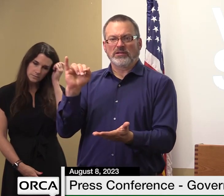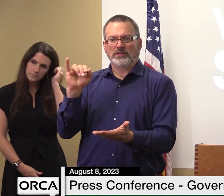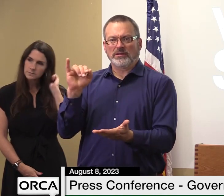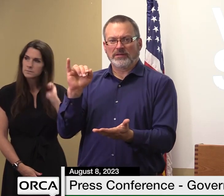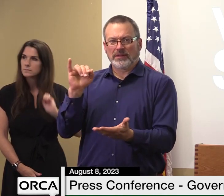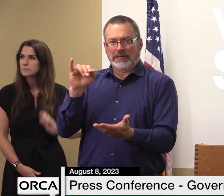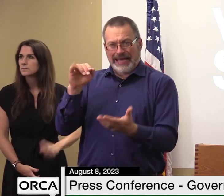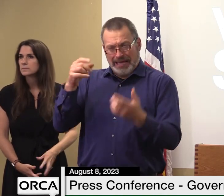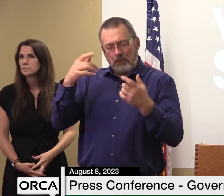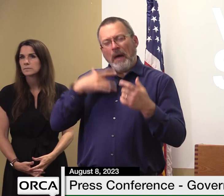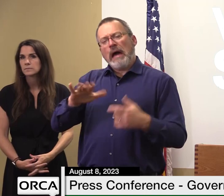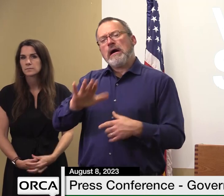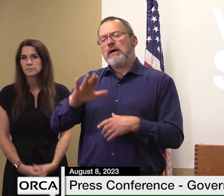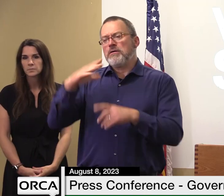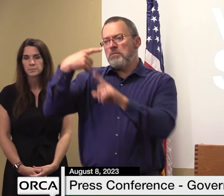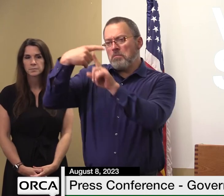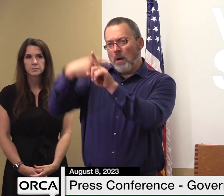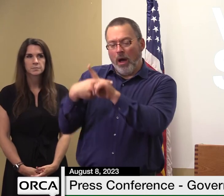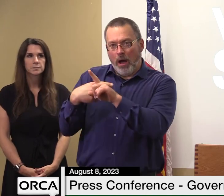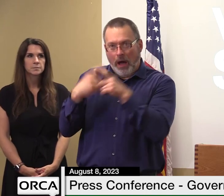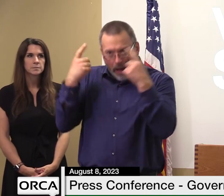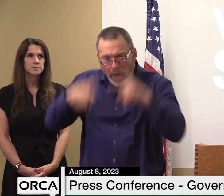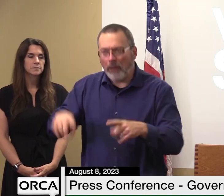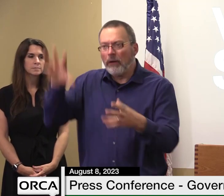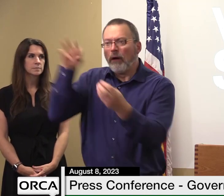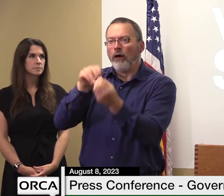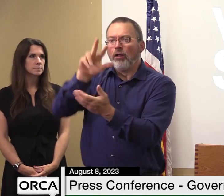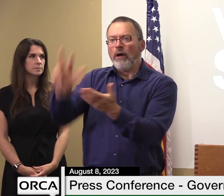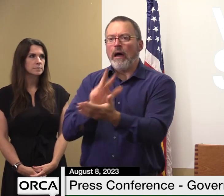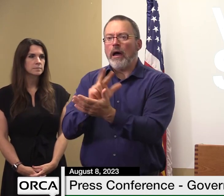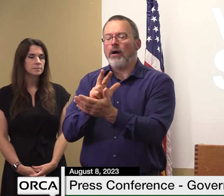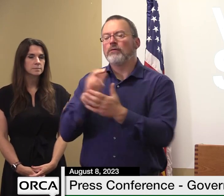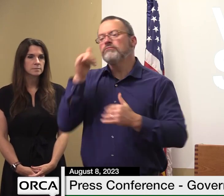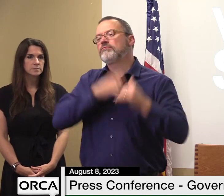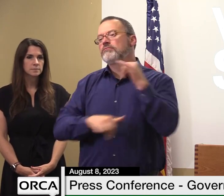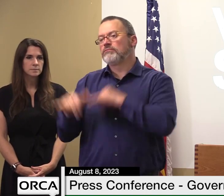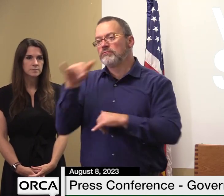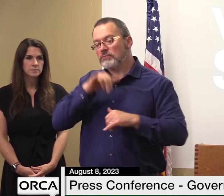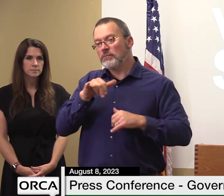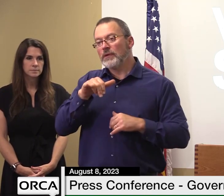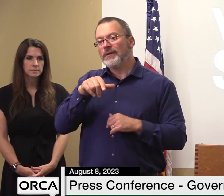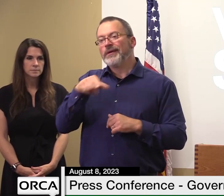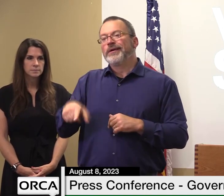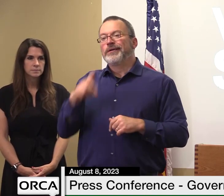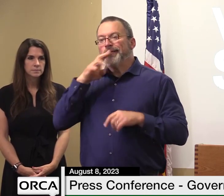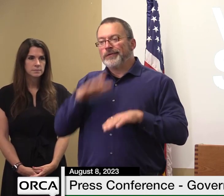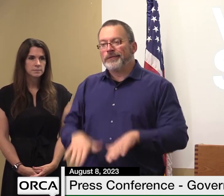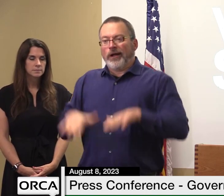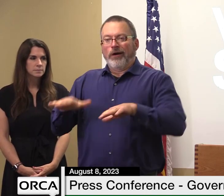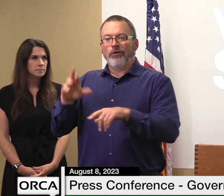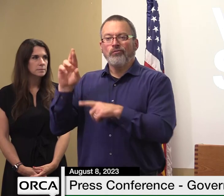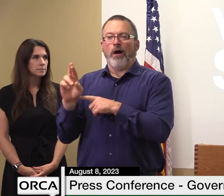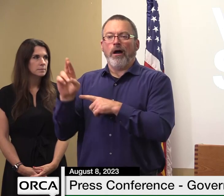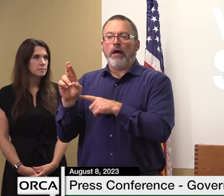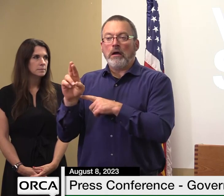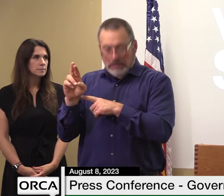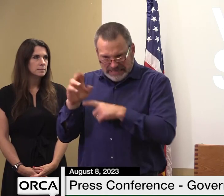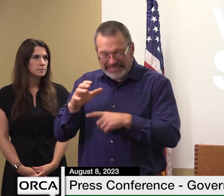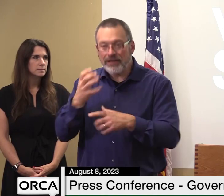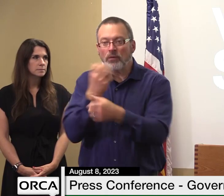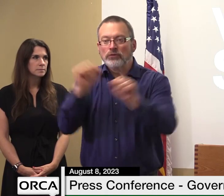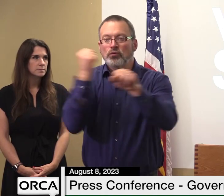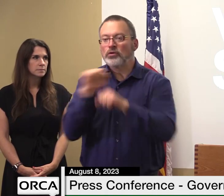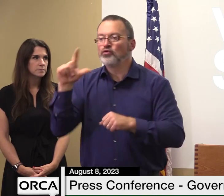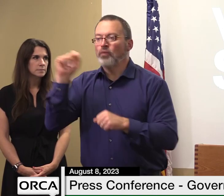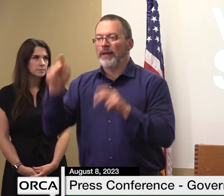Rutland swiftwater teams who were pre-deployed completed over 20 rescue operations and Commissioner Morrison